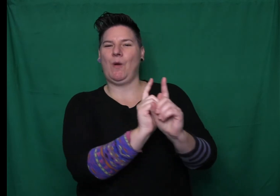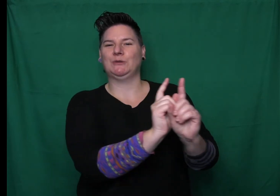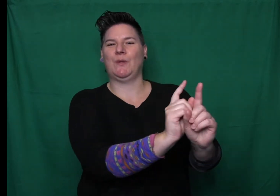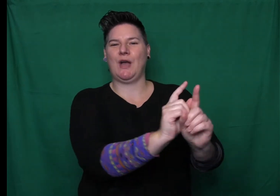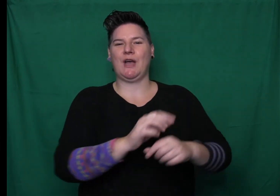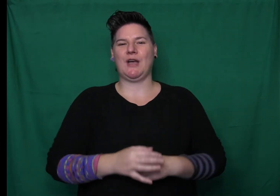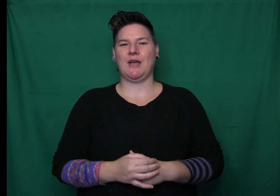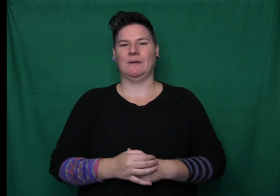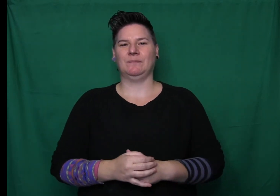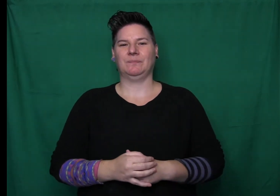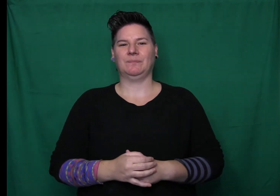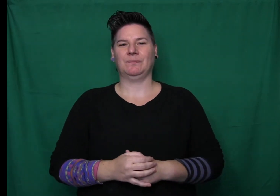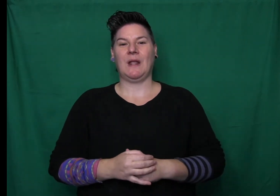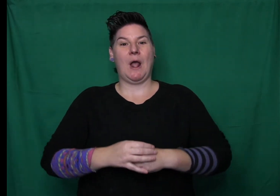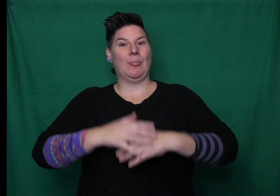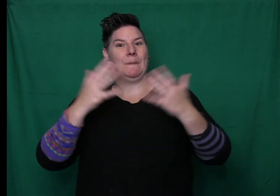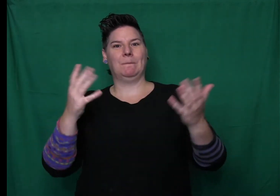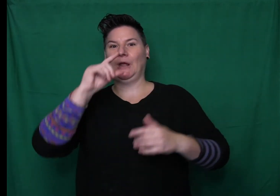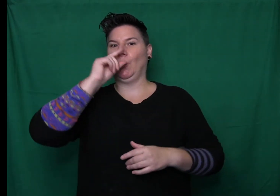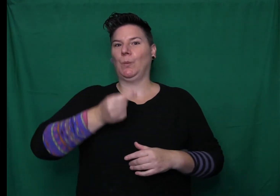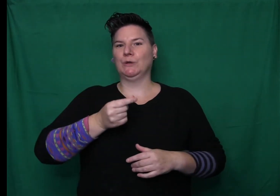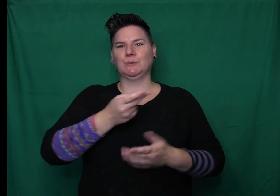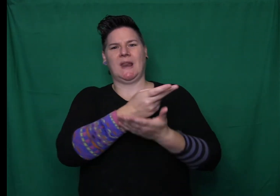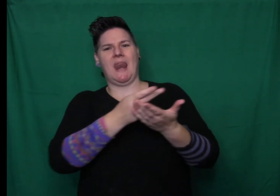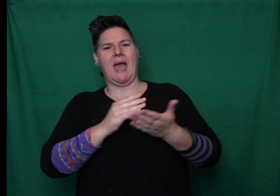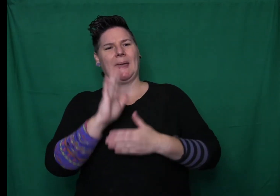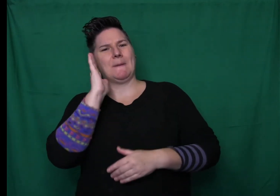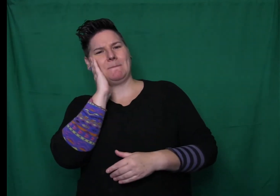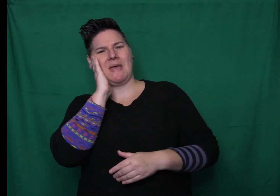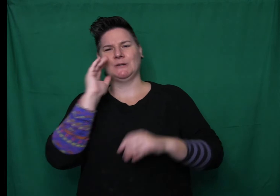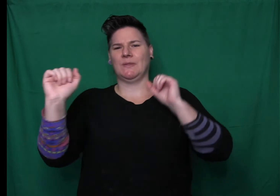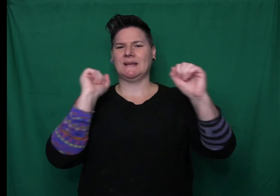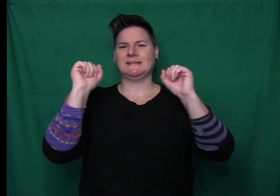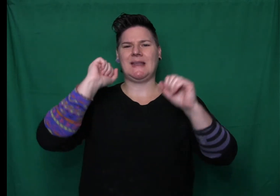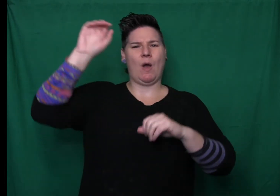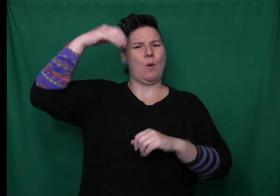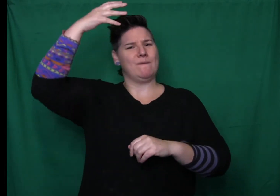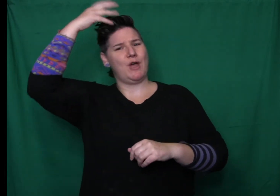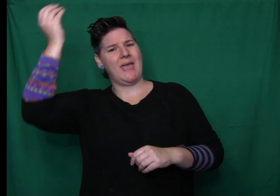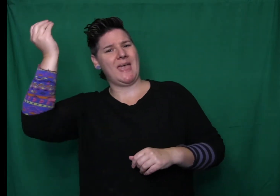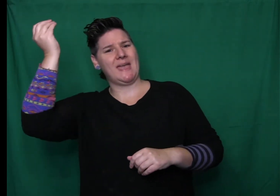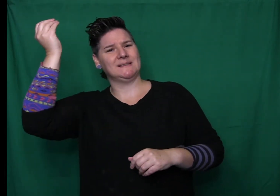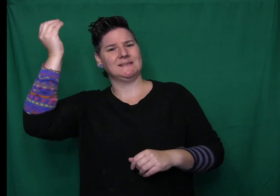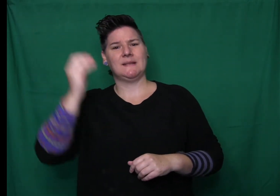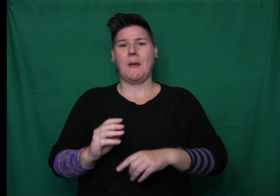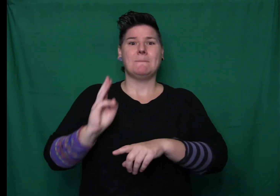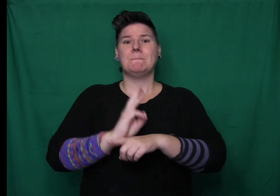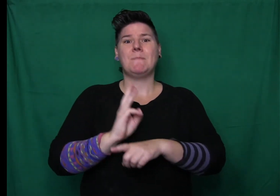The big witch was lying on the bed with a towel over her head. Mother, said Dorry, I've come